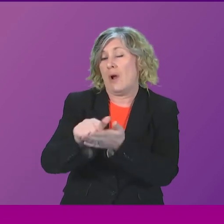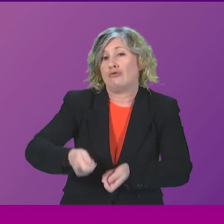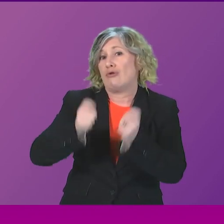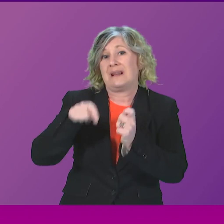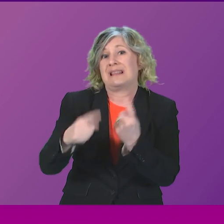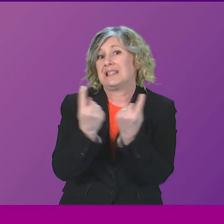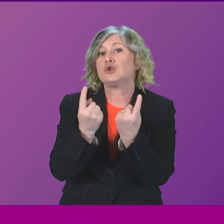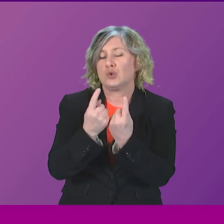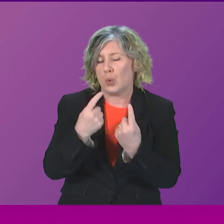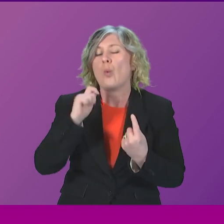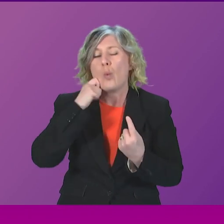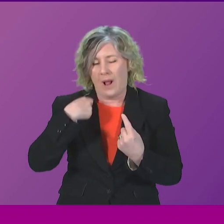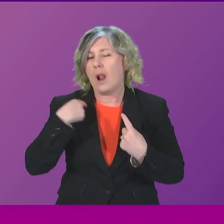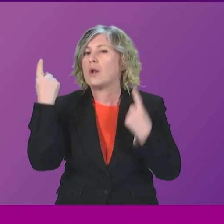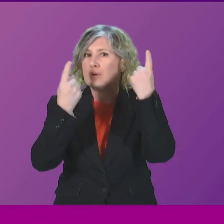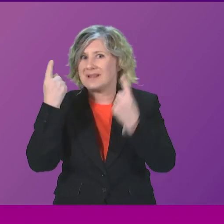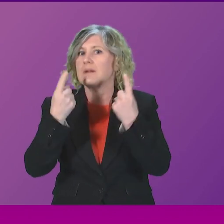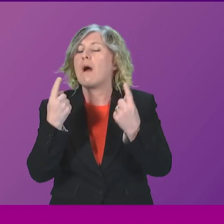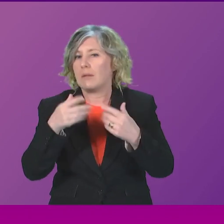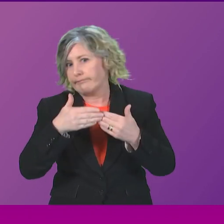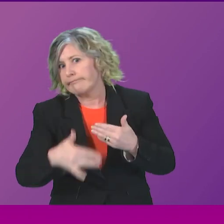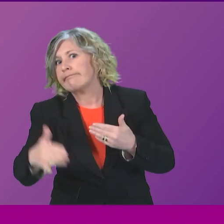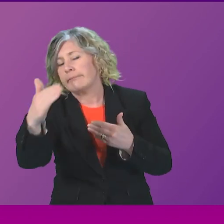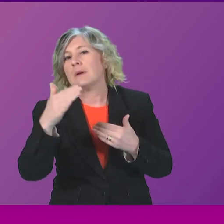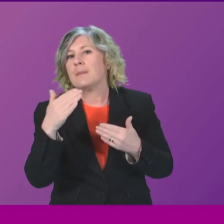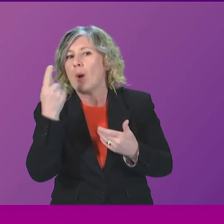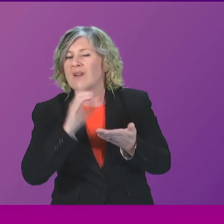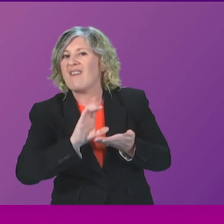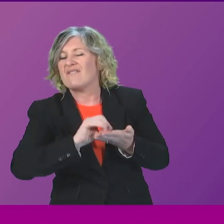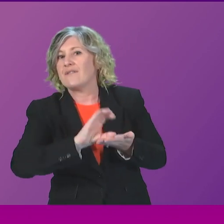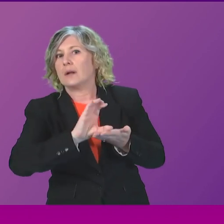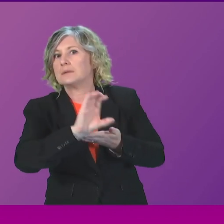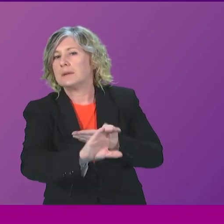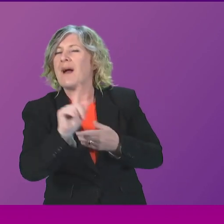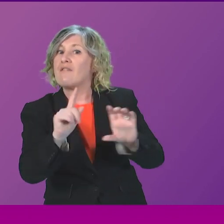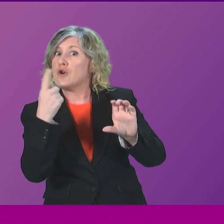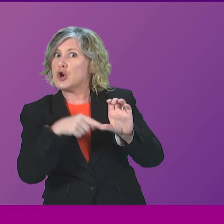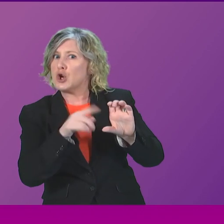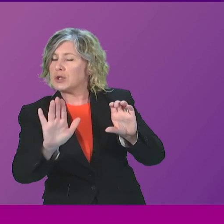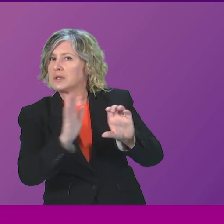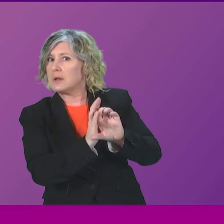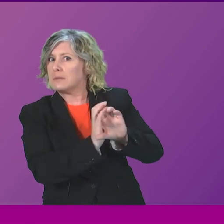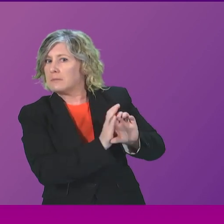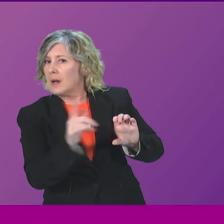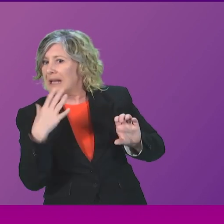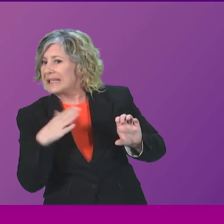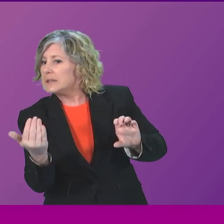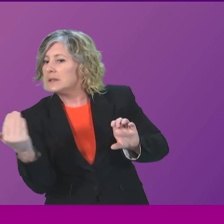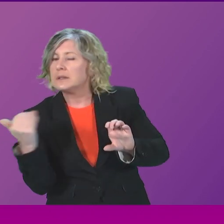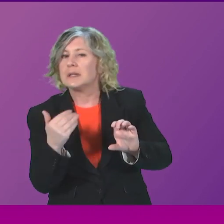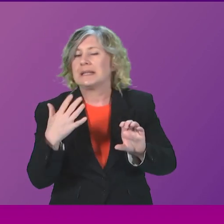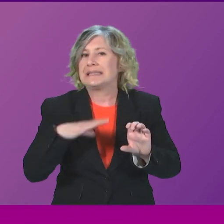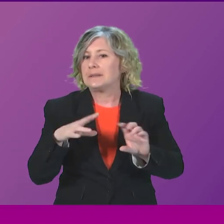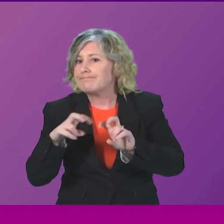I will give consideration to the matter he raises around a fund, but before doing so, what I would say to Alex Cole-Hamilton, it's really important, imperative,